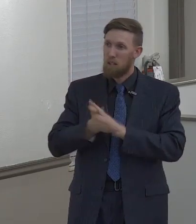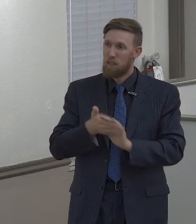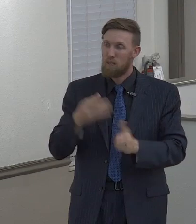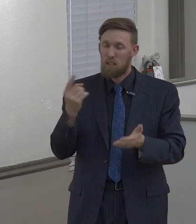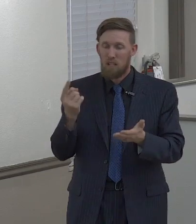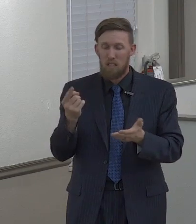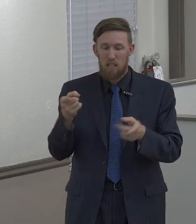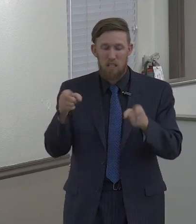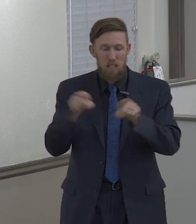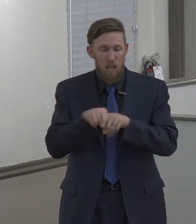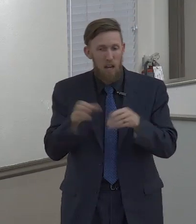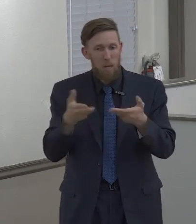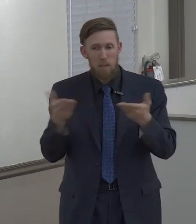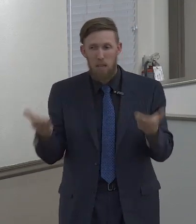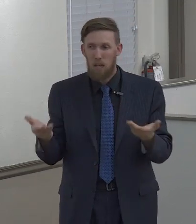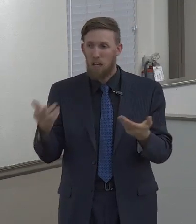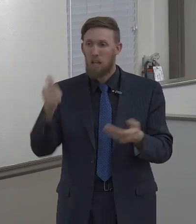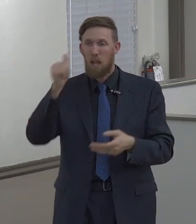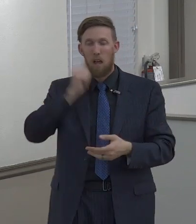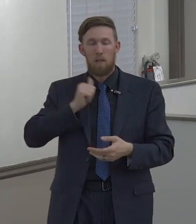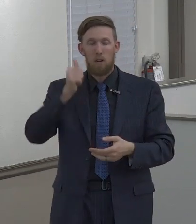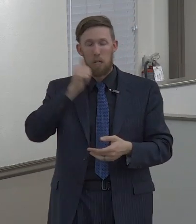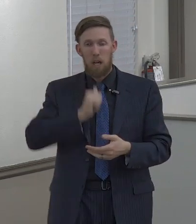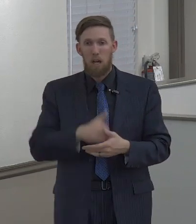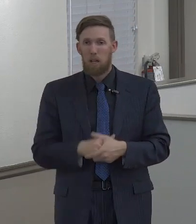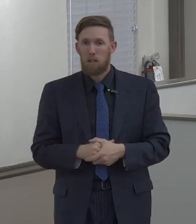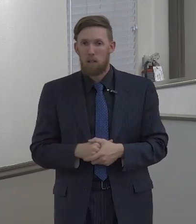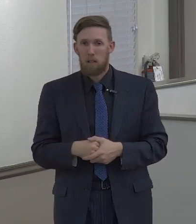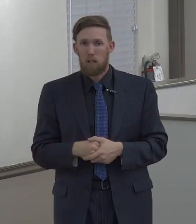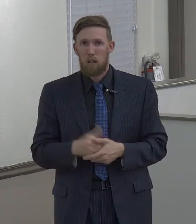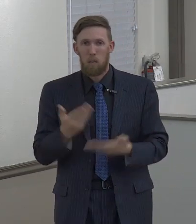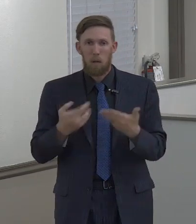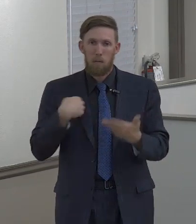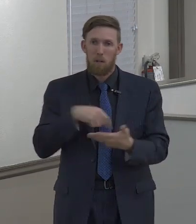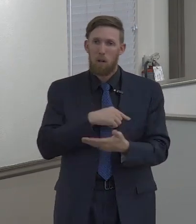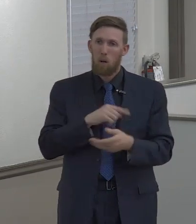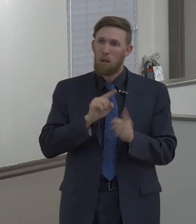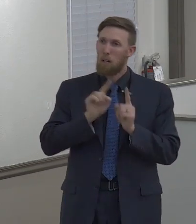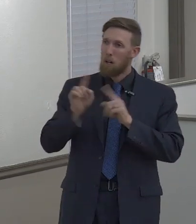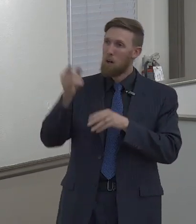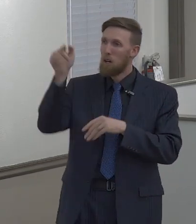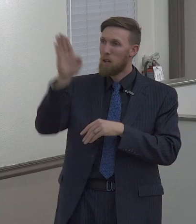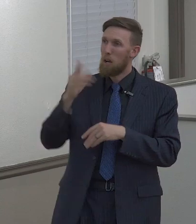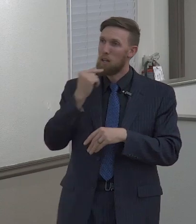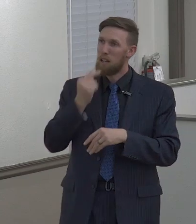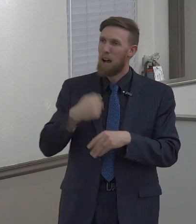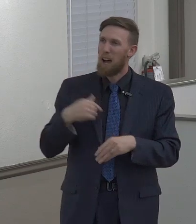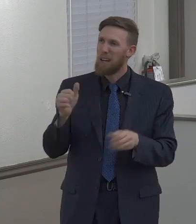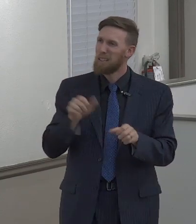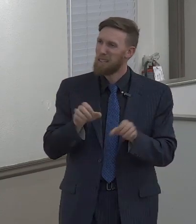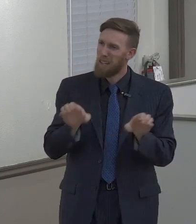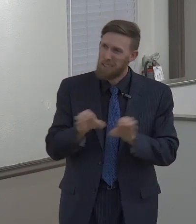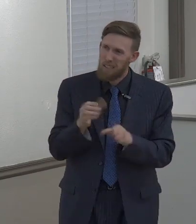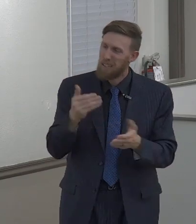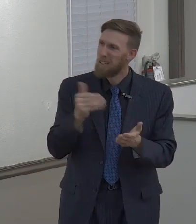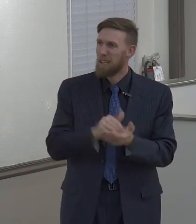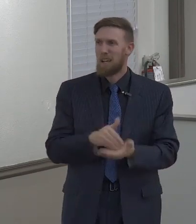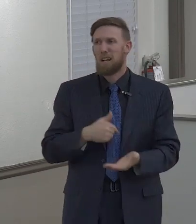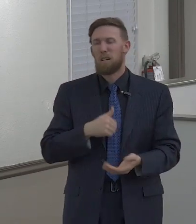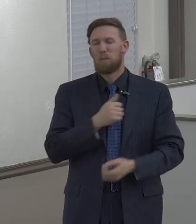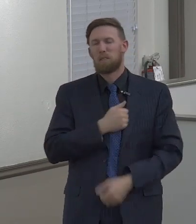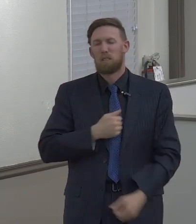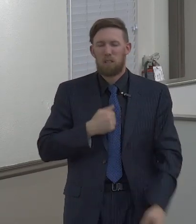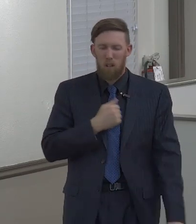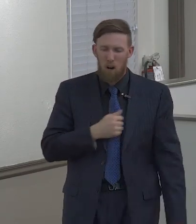the same thing? We just keep messing up and we go back to God and we say, God, I did it again.